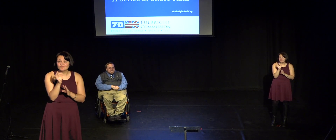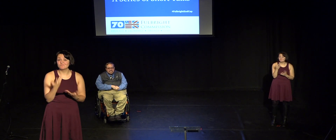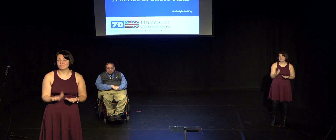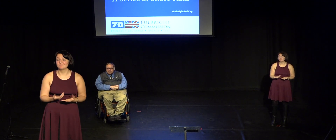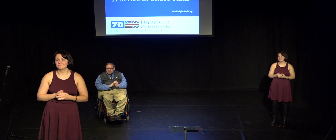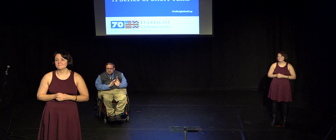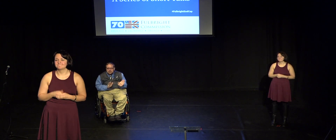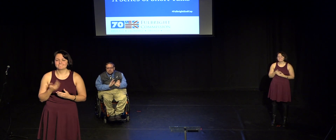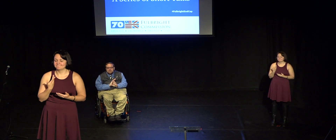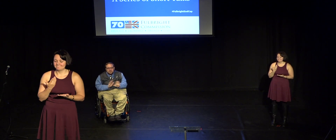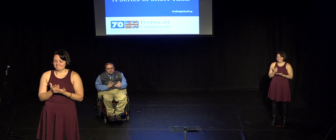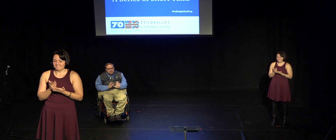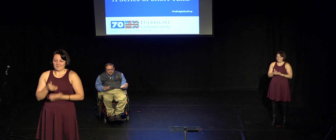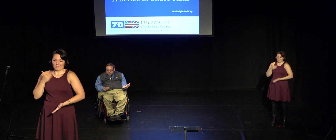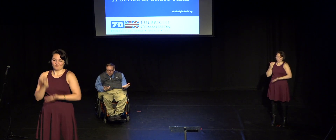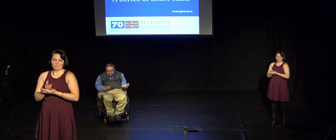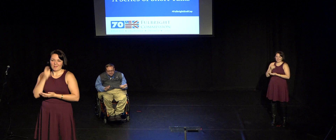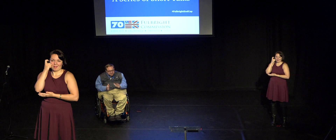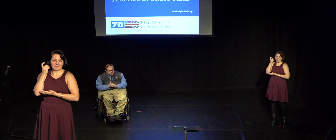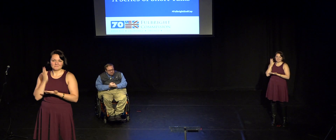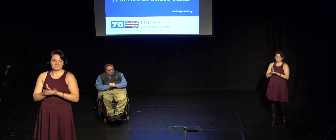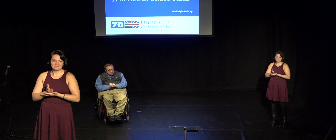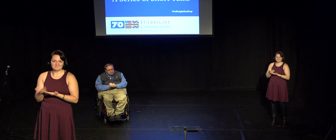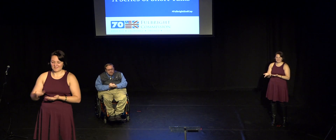day I realized that that was just total, total garbage.